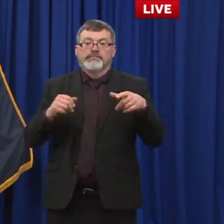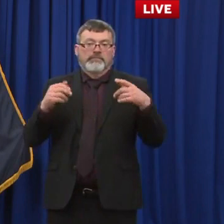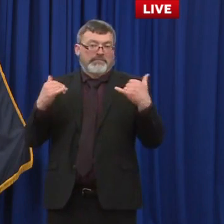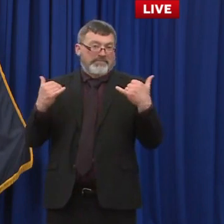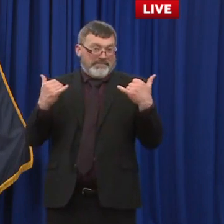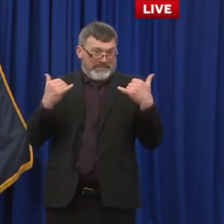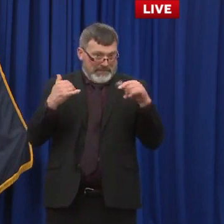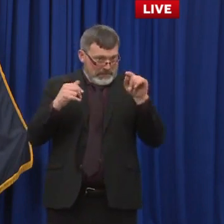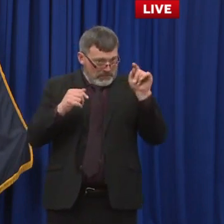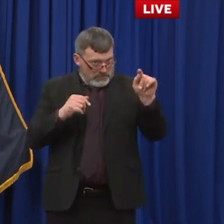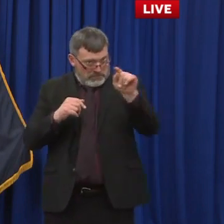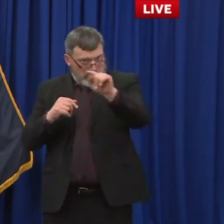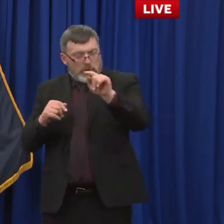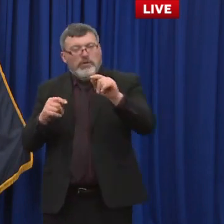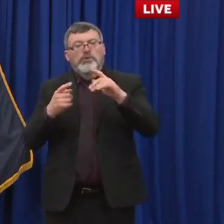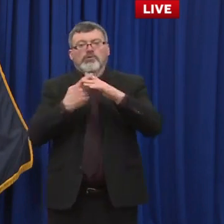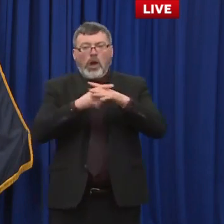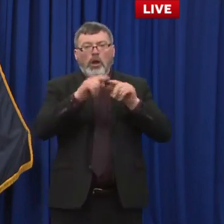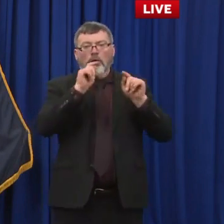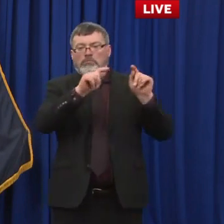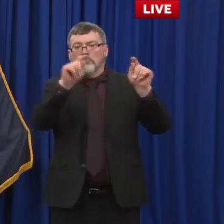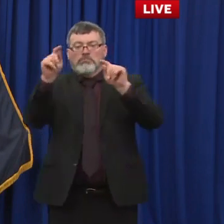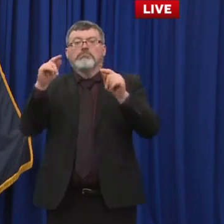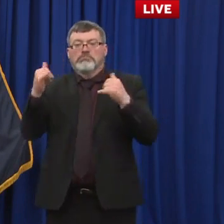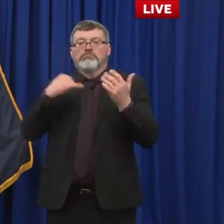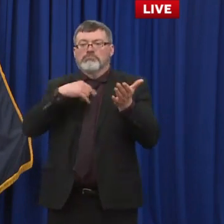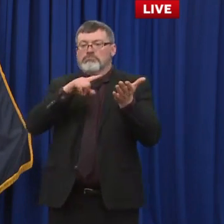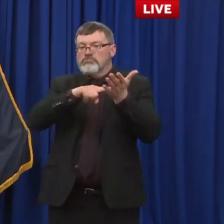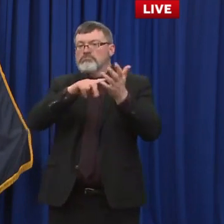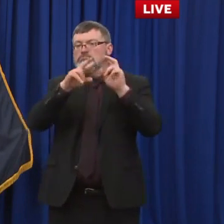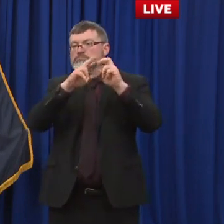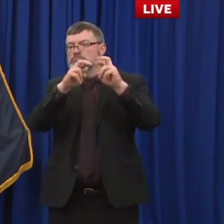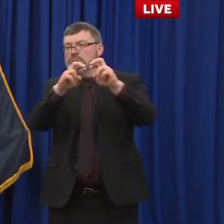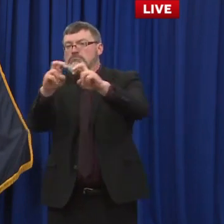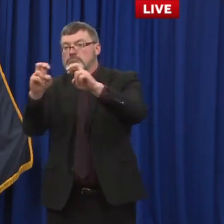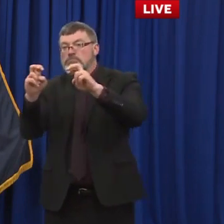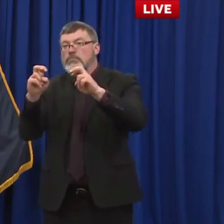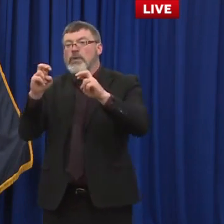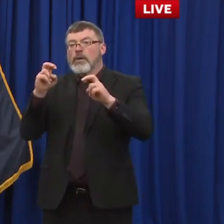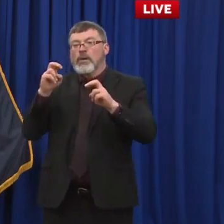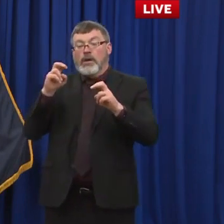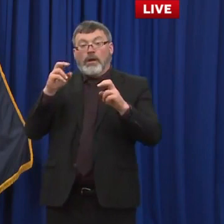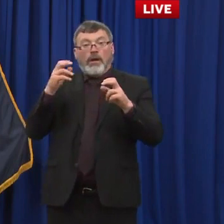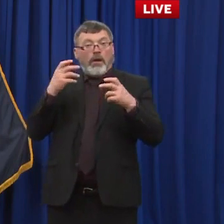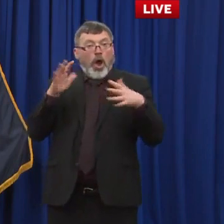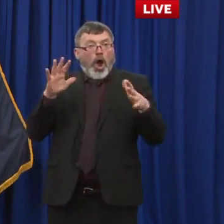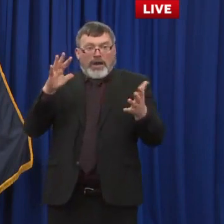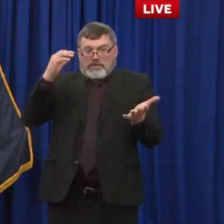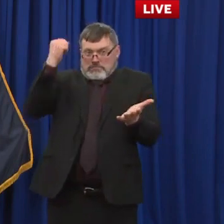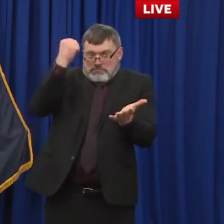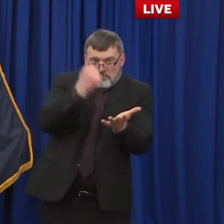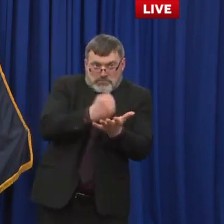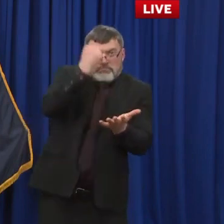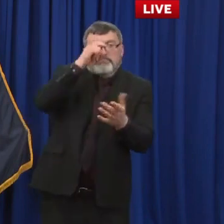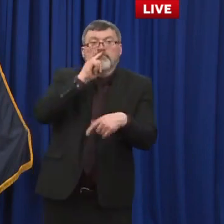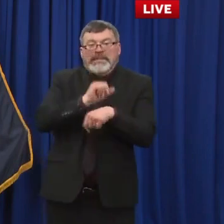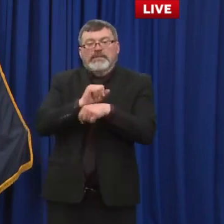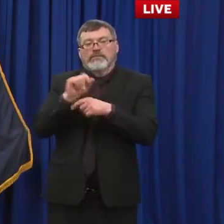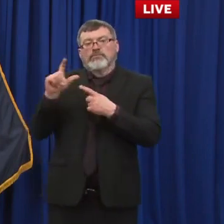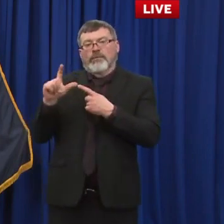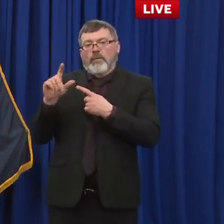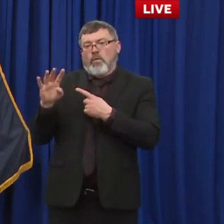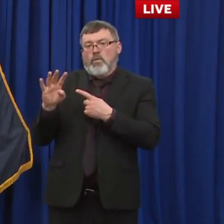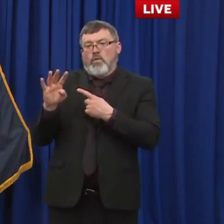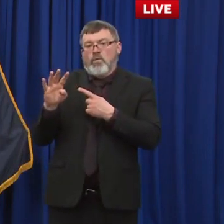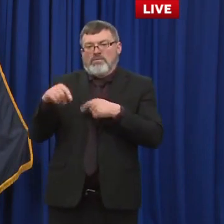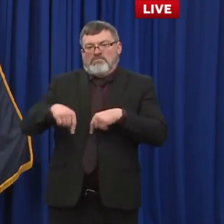confirmed 24. So 24 breakthrough infections we are aware that two individuals did die these both were associated